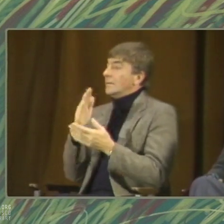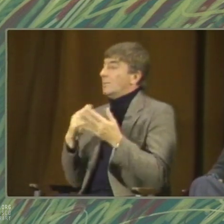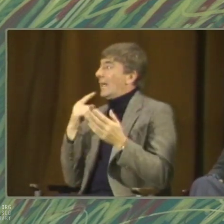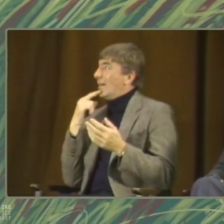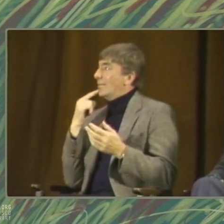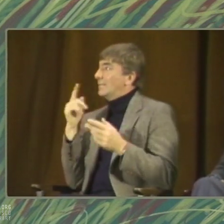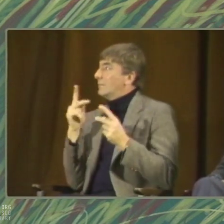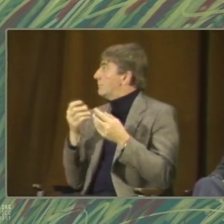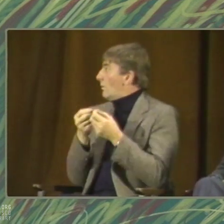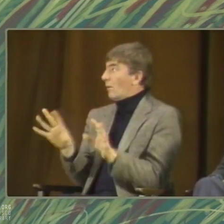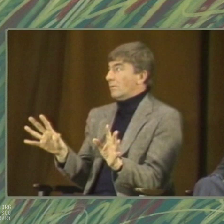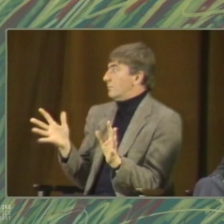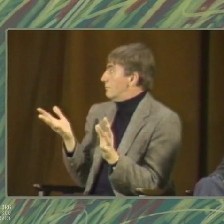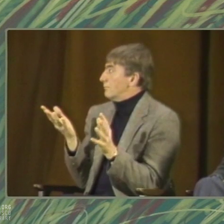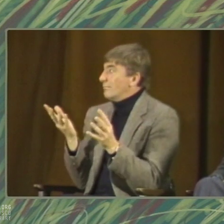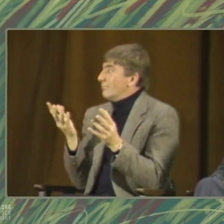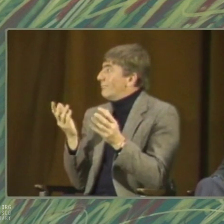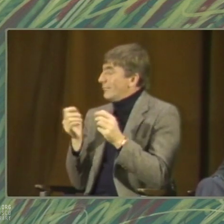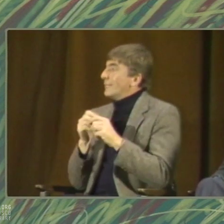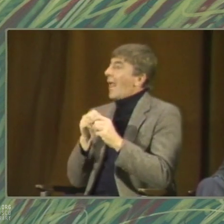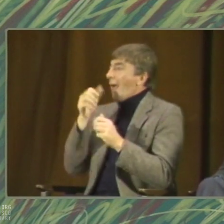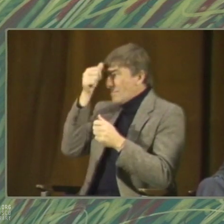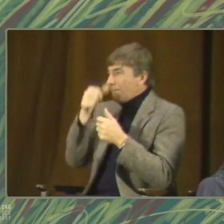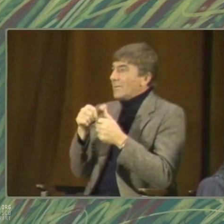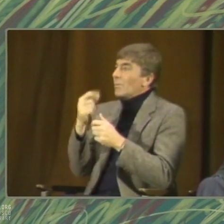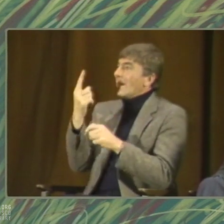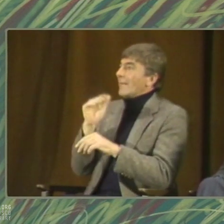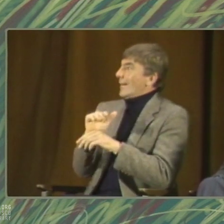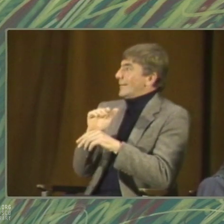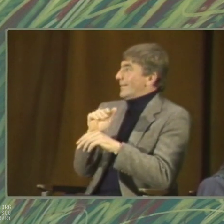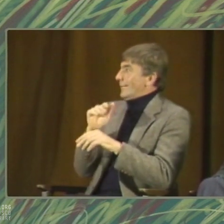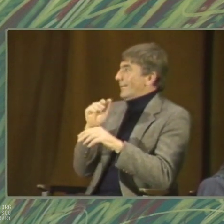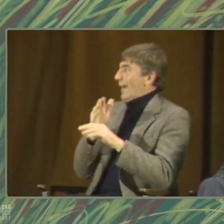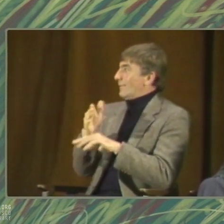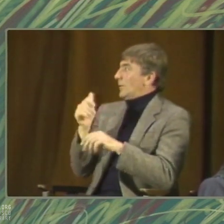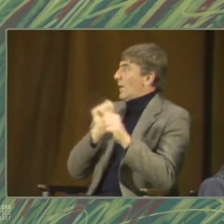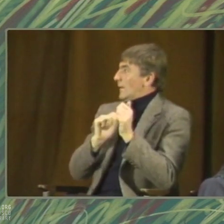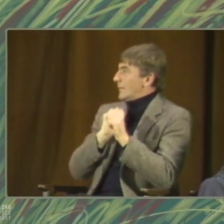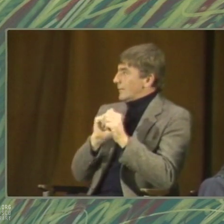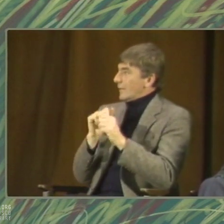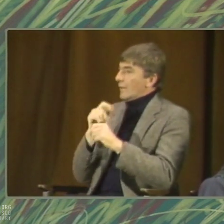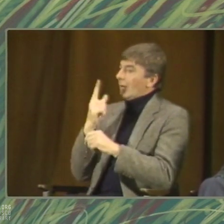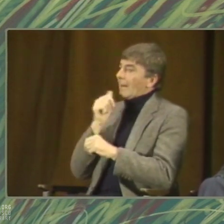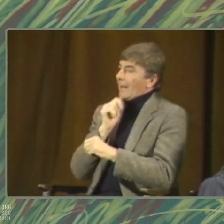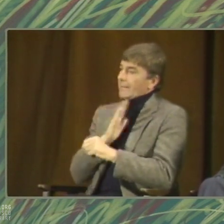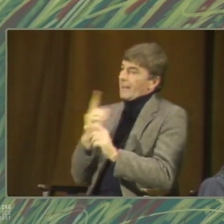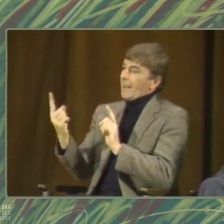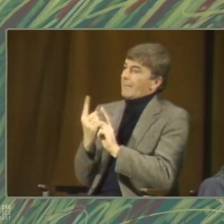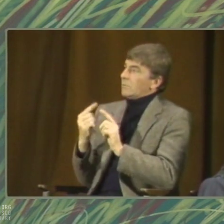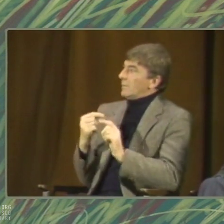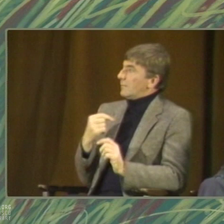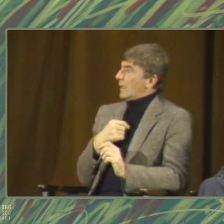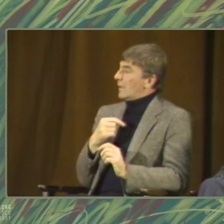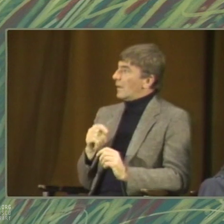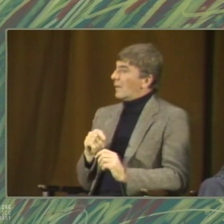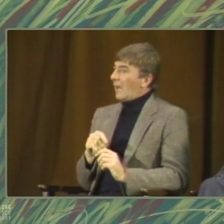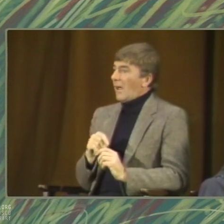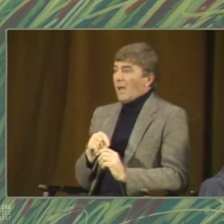laughs, but not anyone else. I remember one night after a performance, a lady came up to me and said, That's not